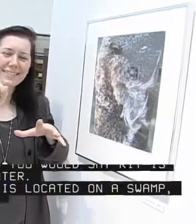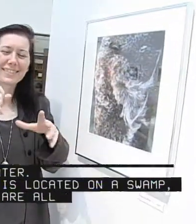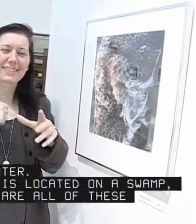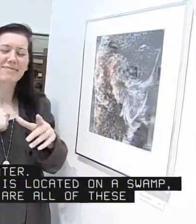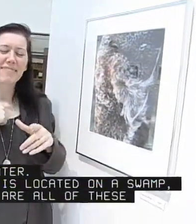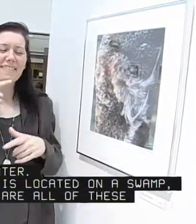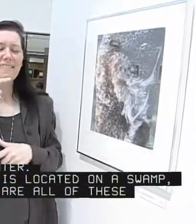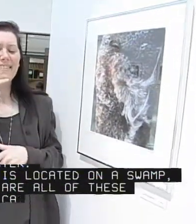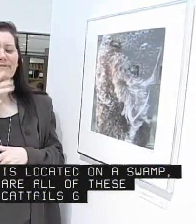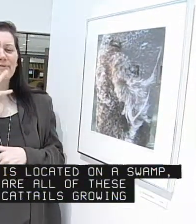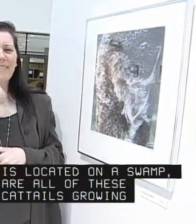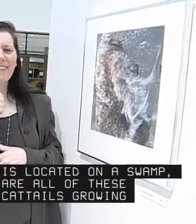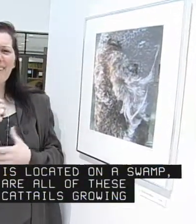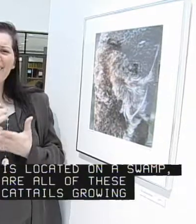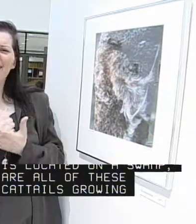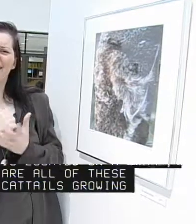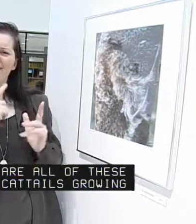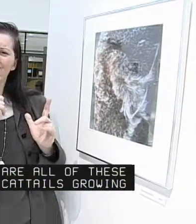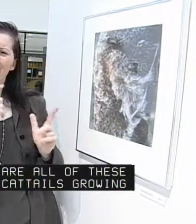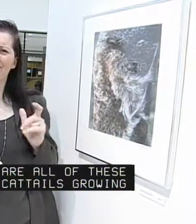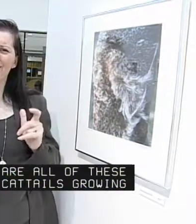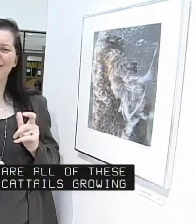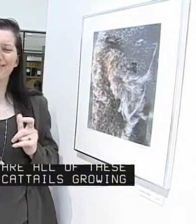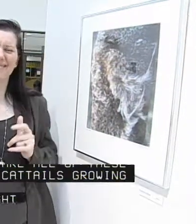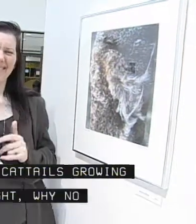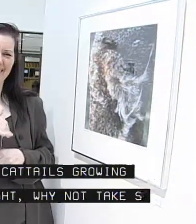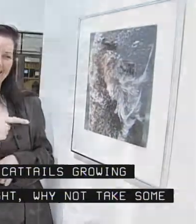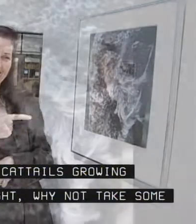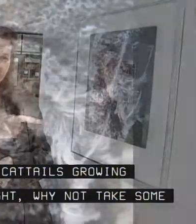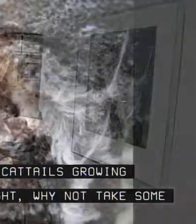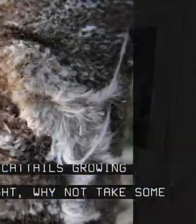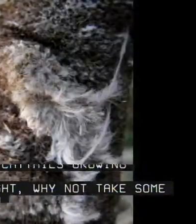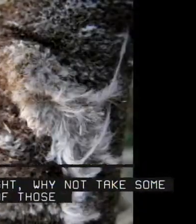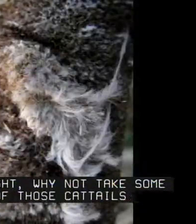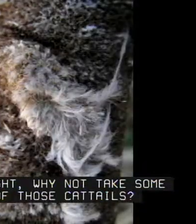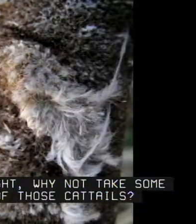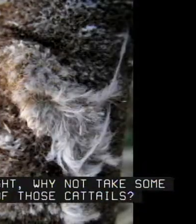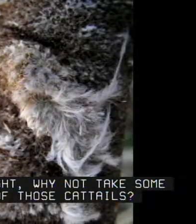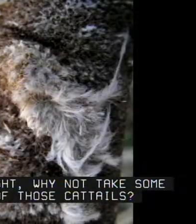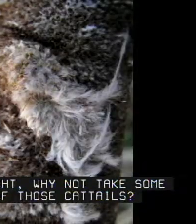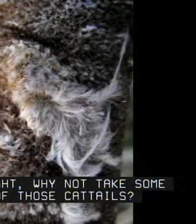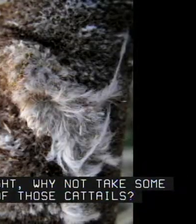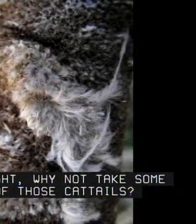cattails growing around. So I thought, why not take some pictures of those cattails? And that's what this series is.